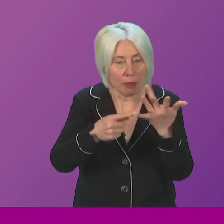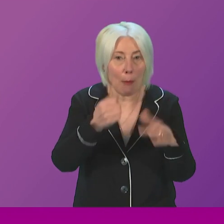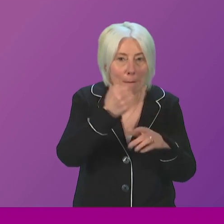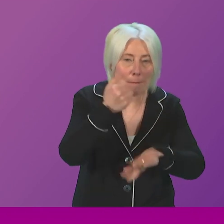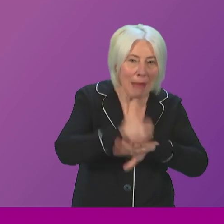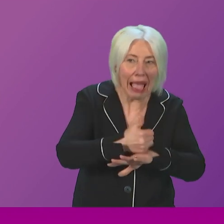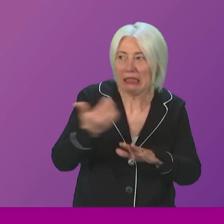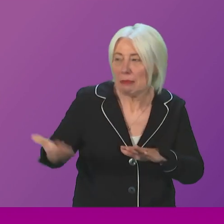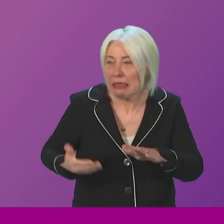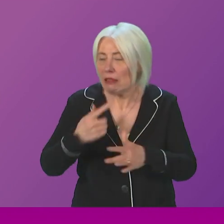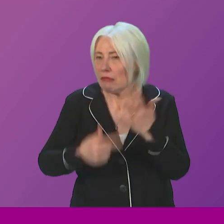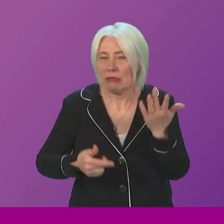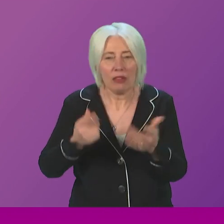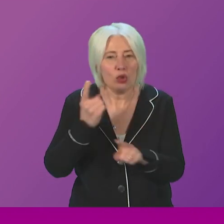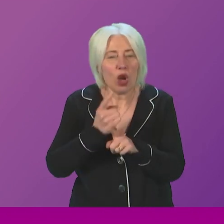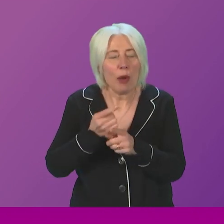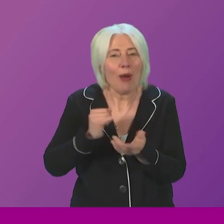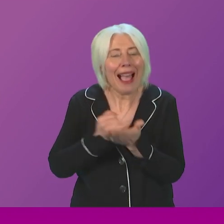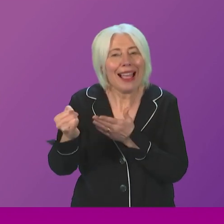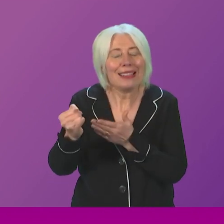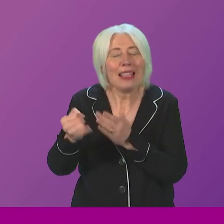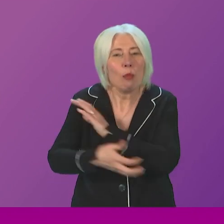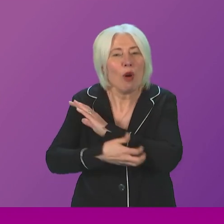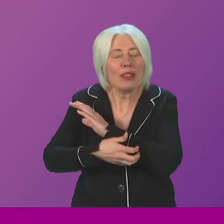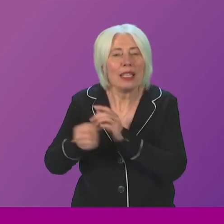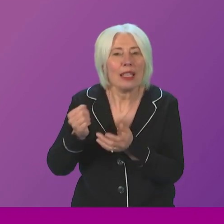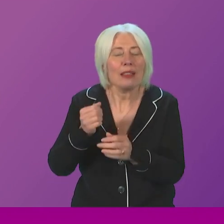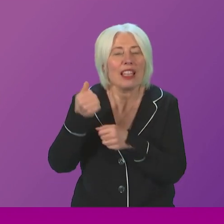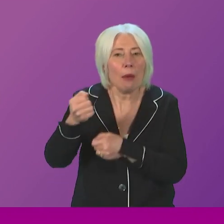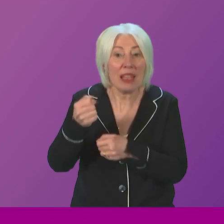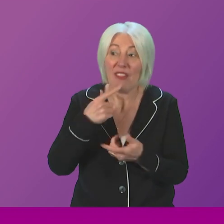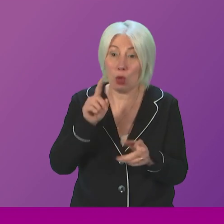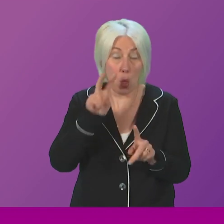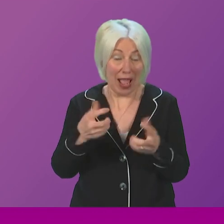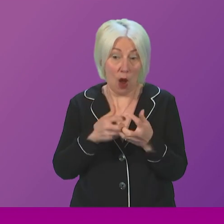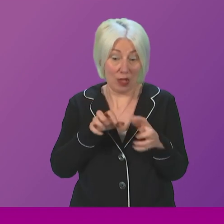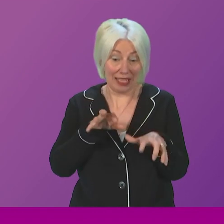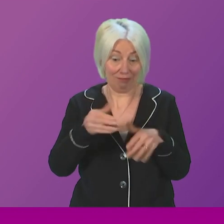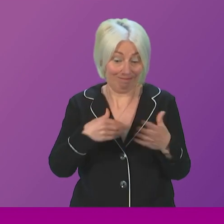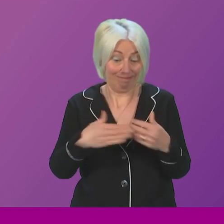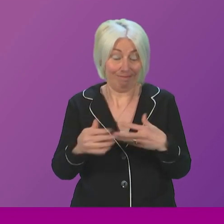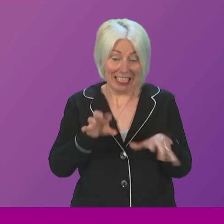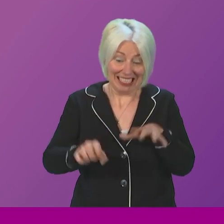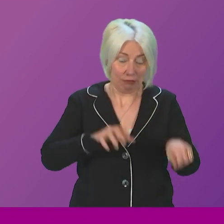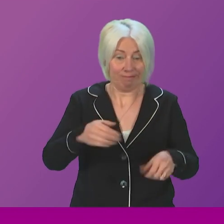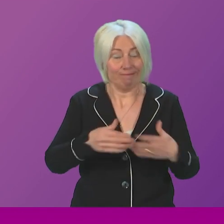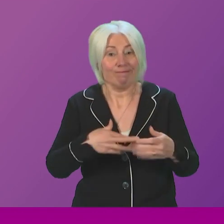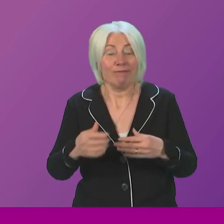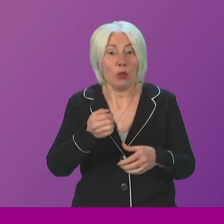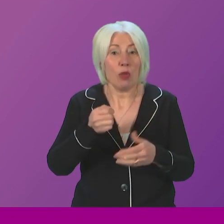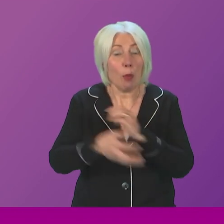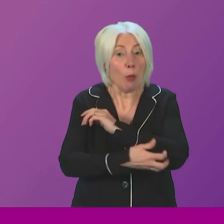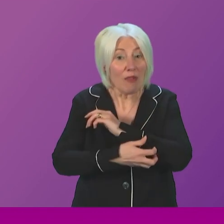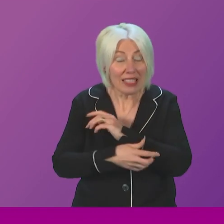Because of course, if we want to invest money in tackling poverty, then we have to have the money to be able to do so. And that's why progressive